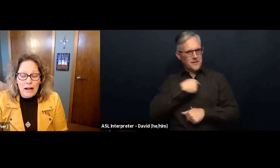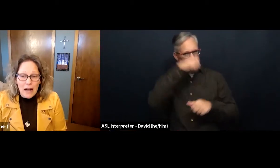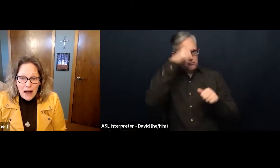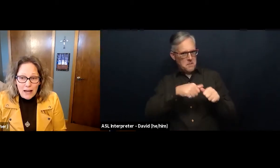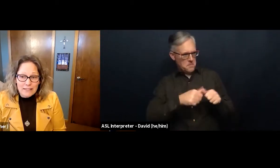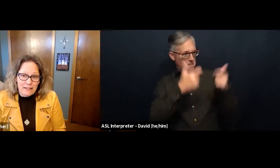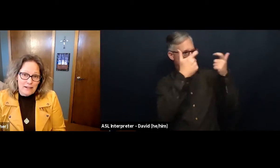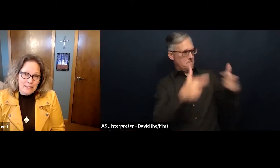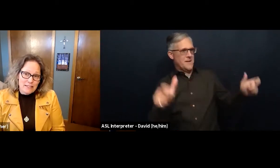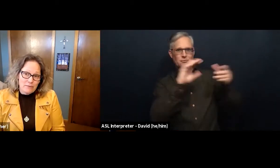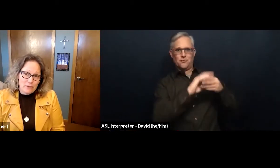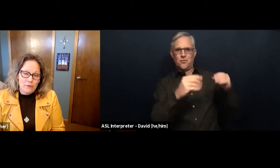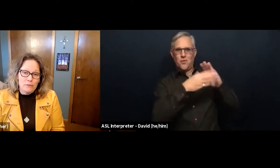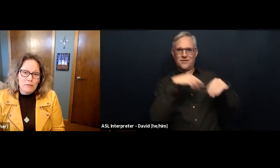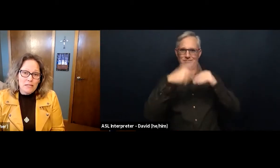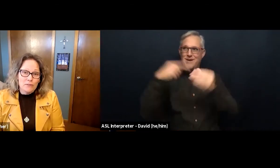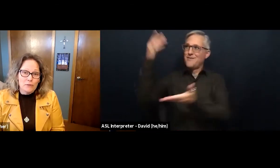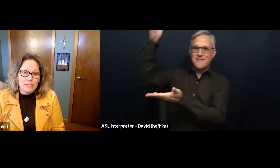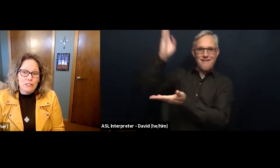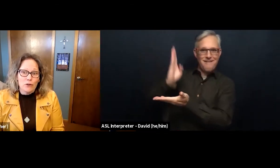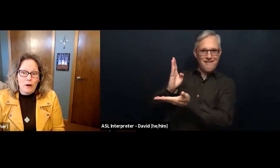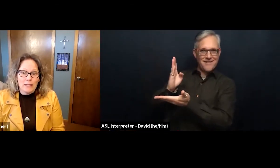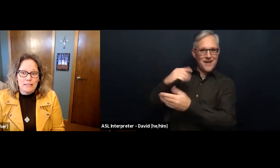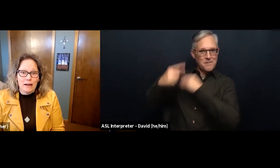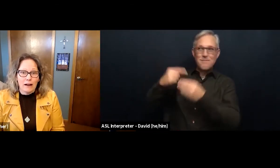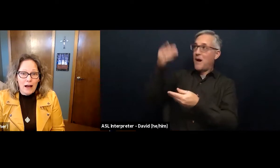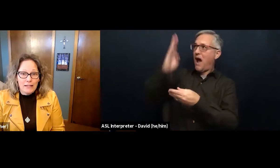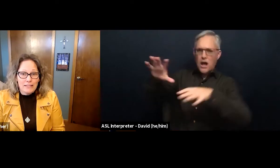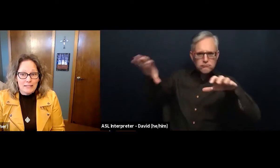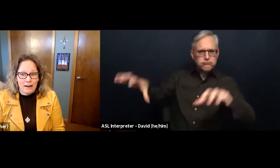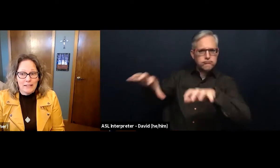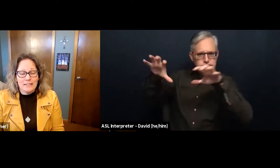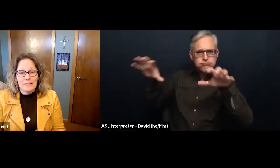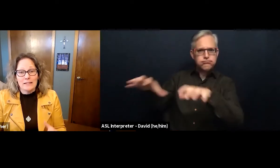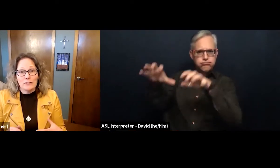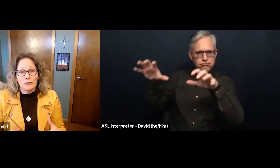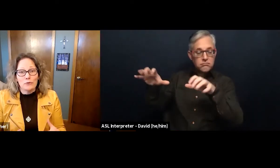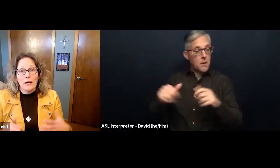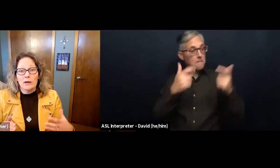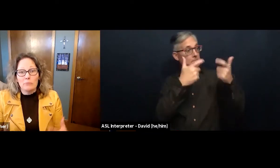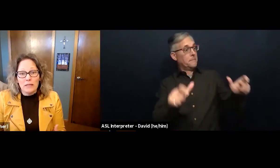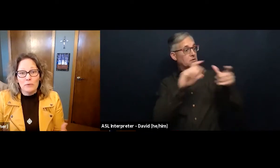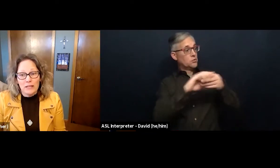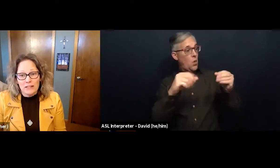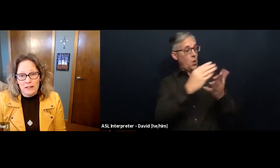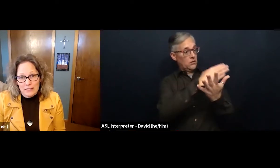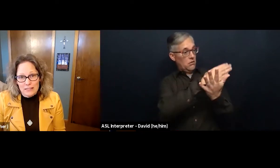God does, right, those big stories show us that God decides to be with us.